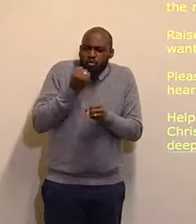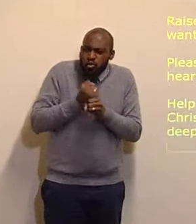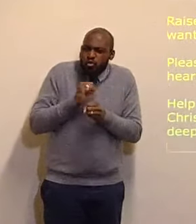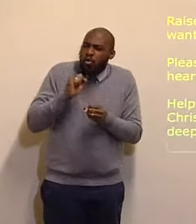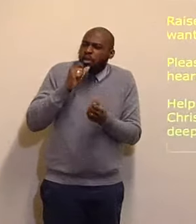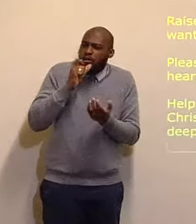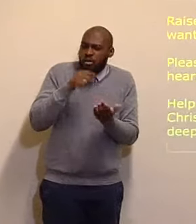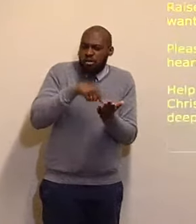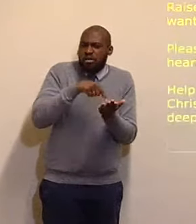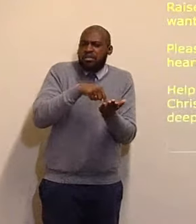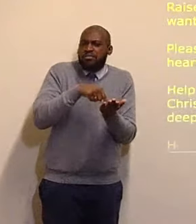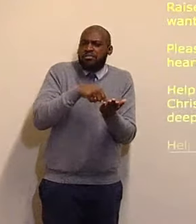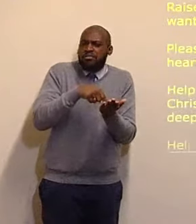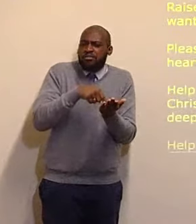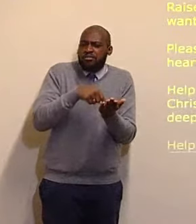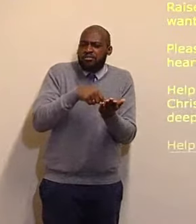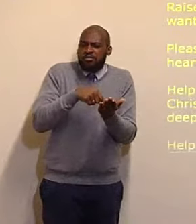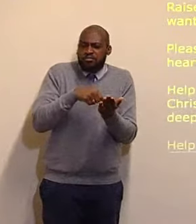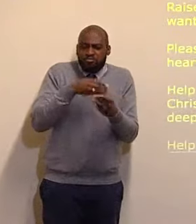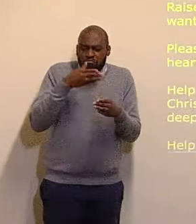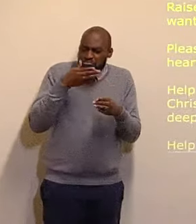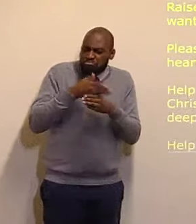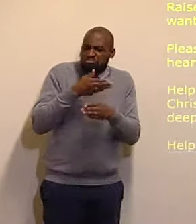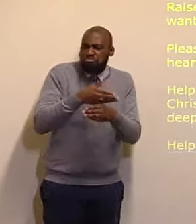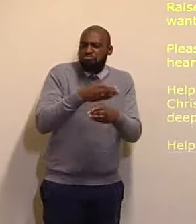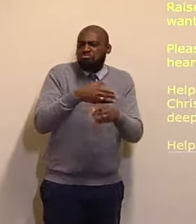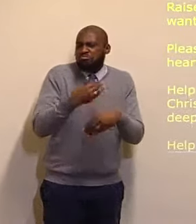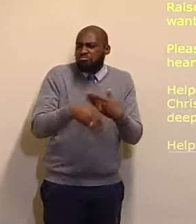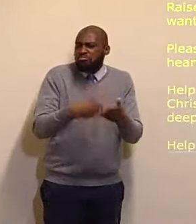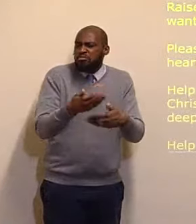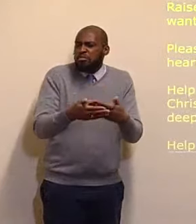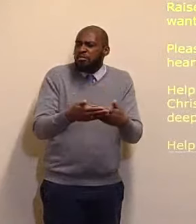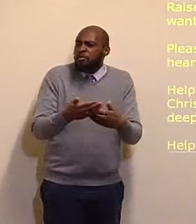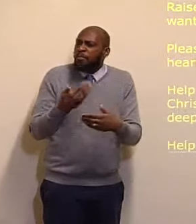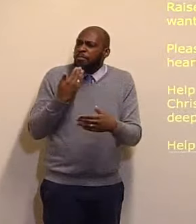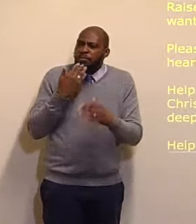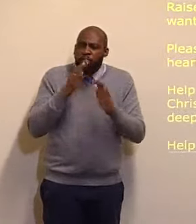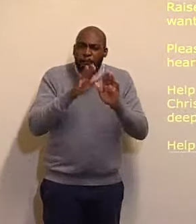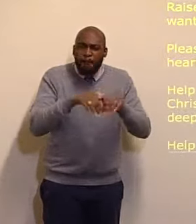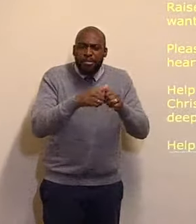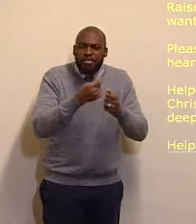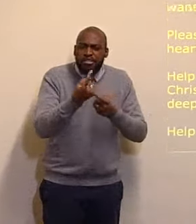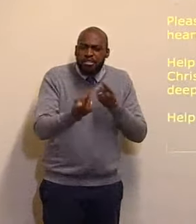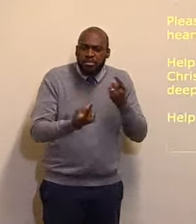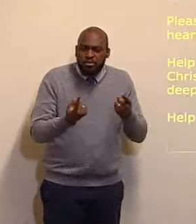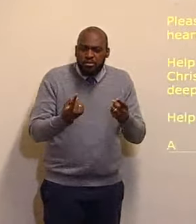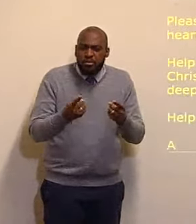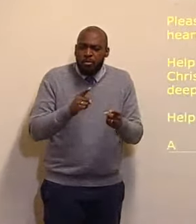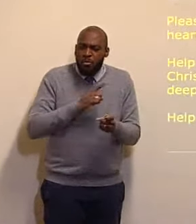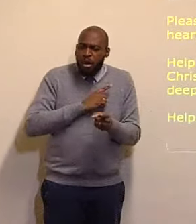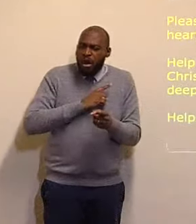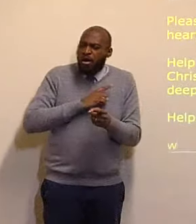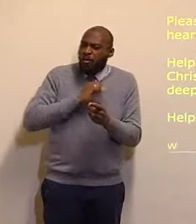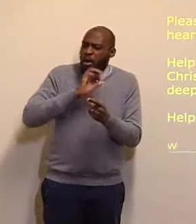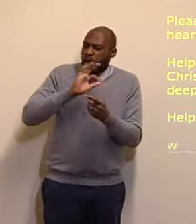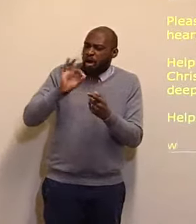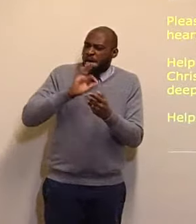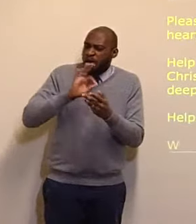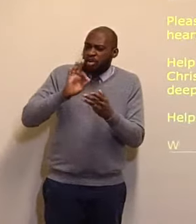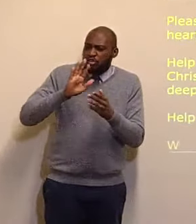O Lord, help us, and bless each one, of us, as we ask, all these mercies, in the name, of the Lord Jesus Christ, our